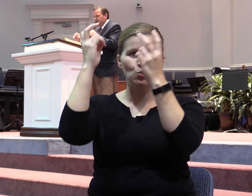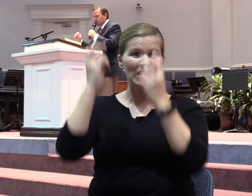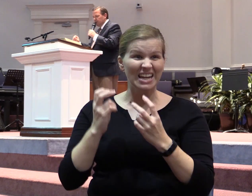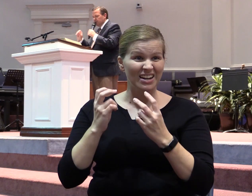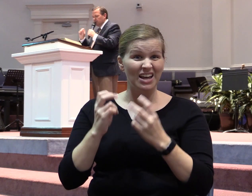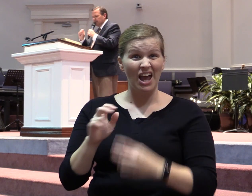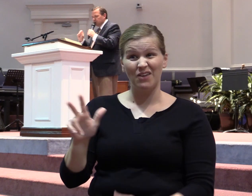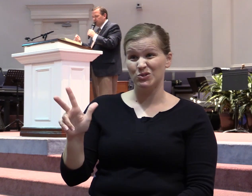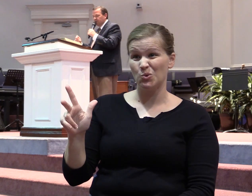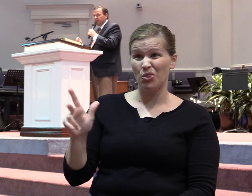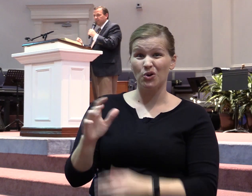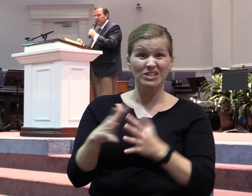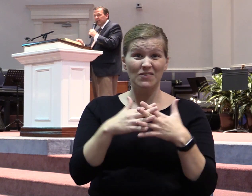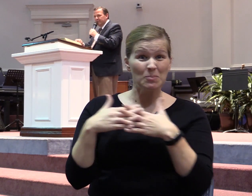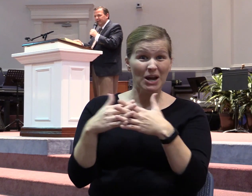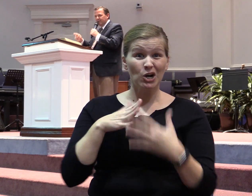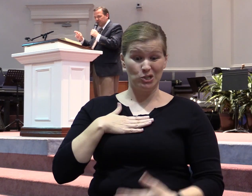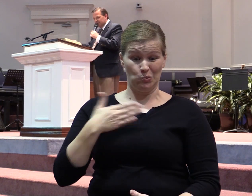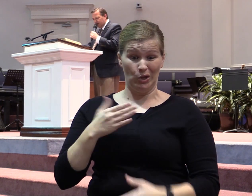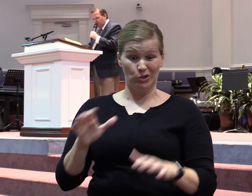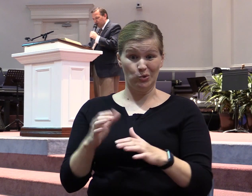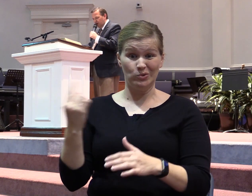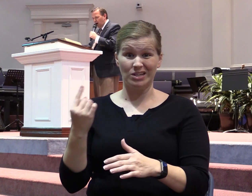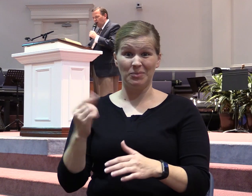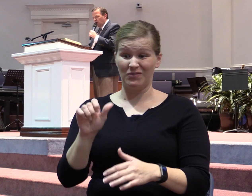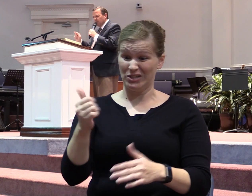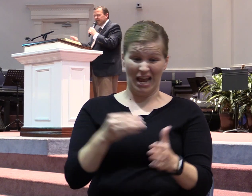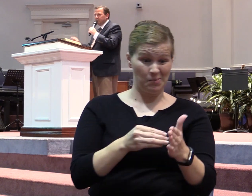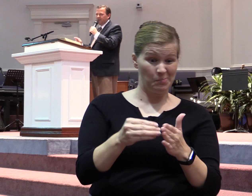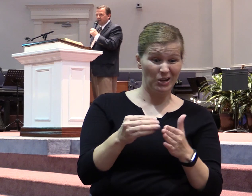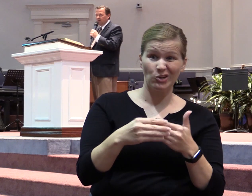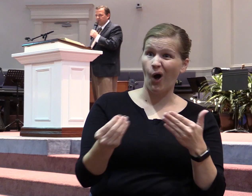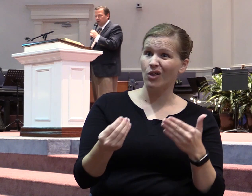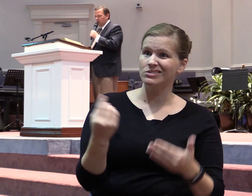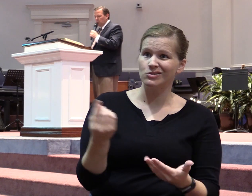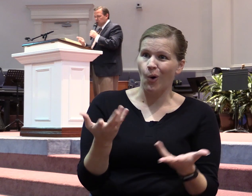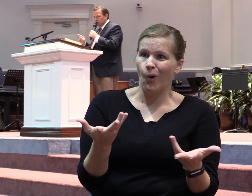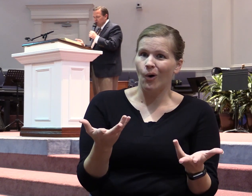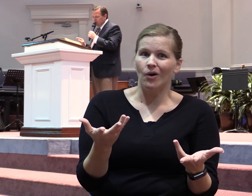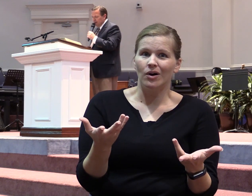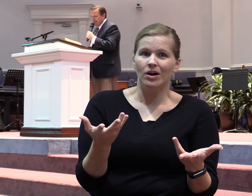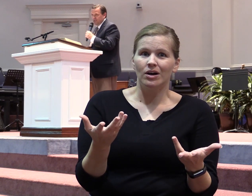is willing to do at least one of them and many of them several, all for $10 million, which will soon vanish,